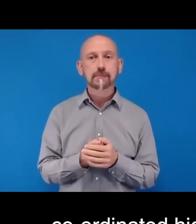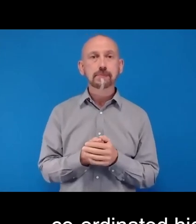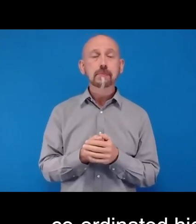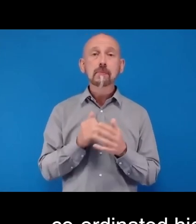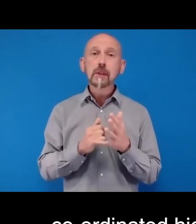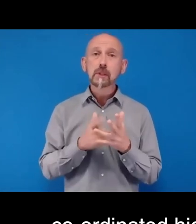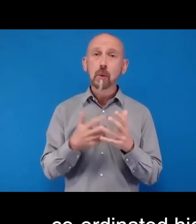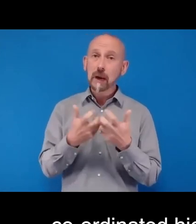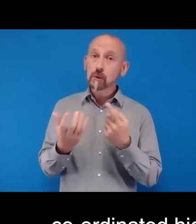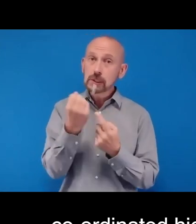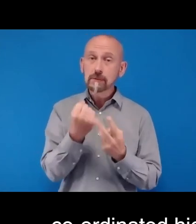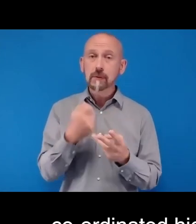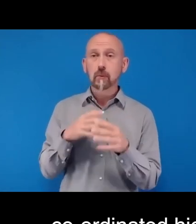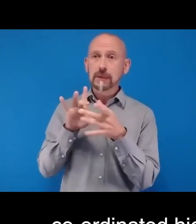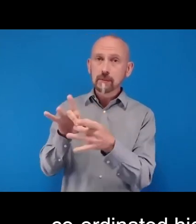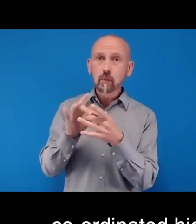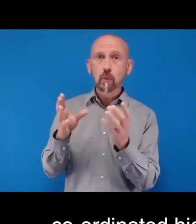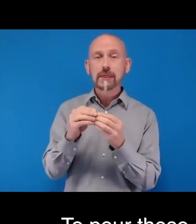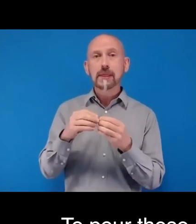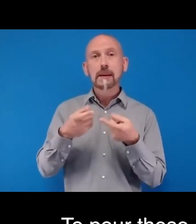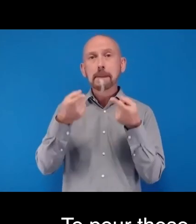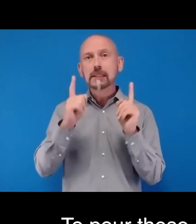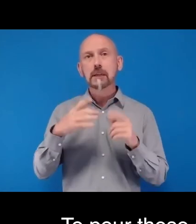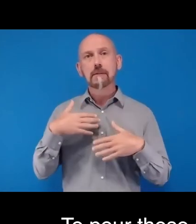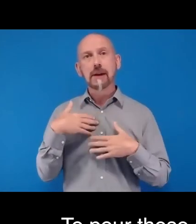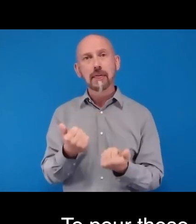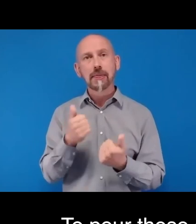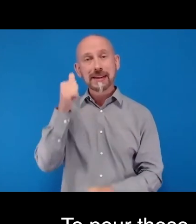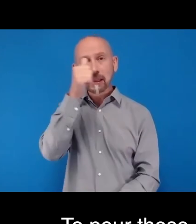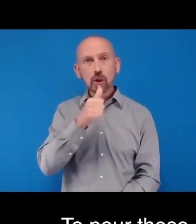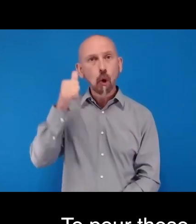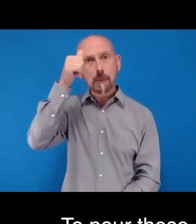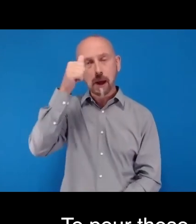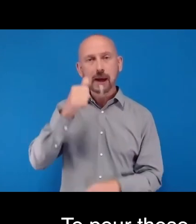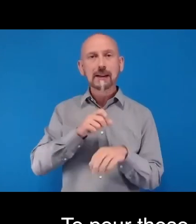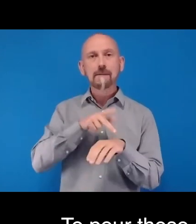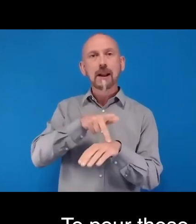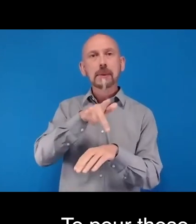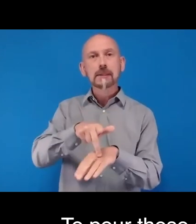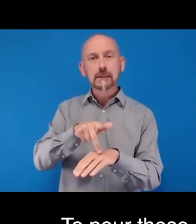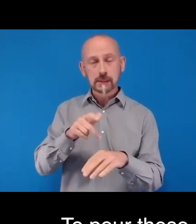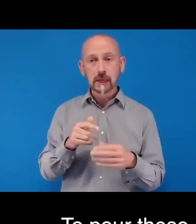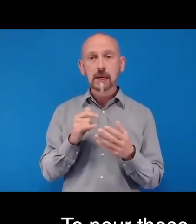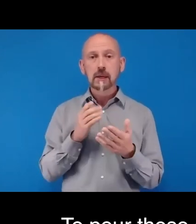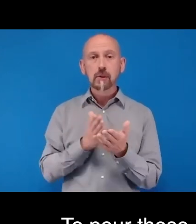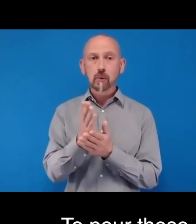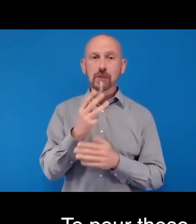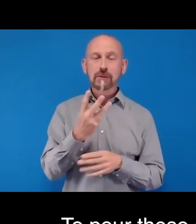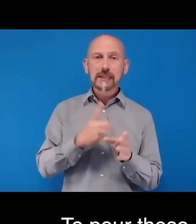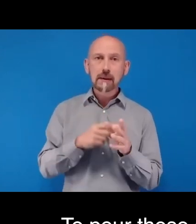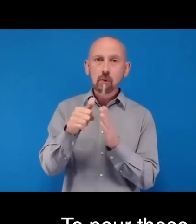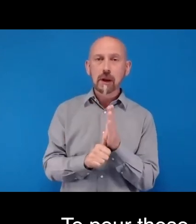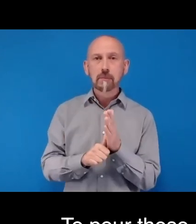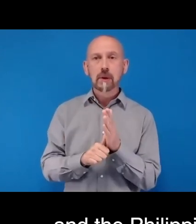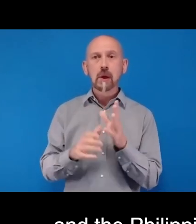Health in Ethiopia and the Philippines to implement a three-year project supported by Australian government